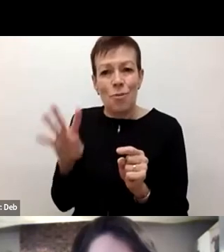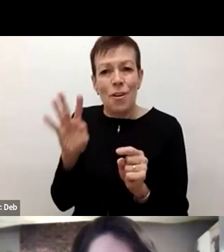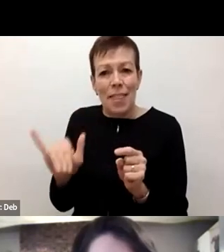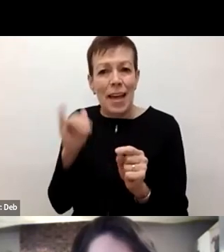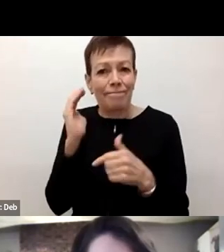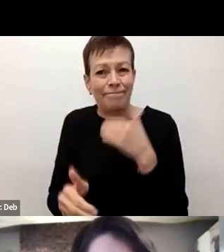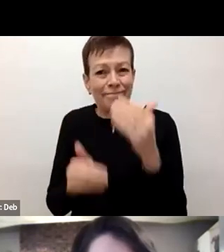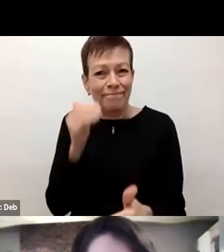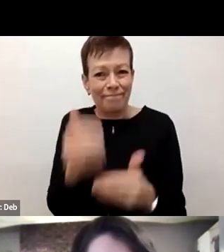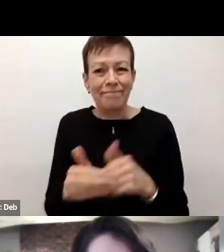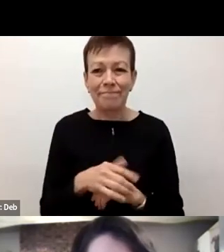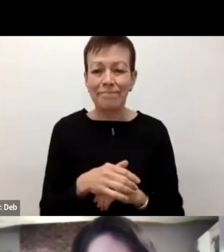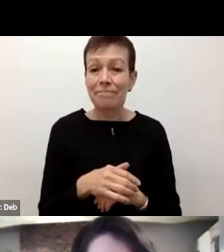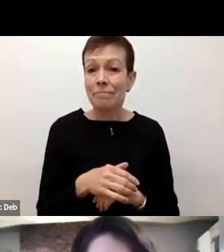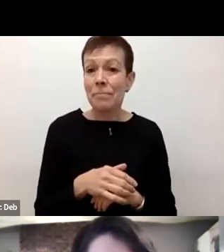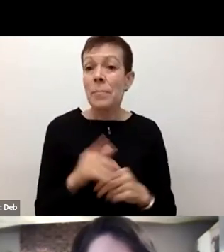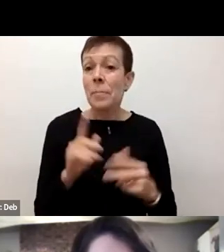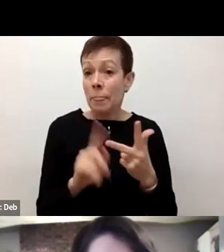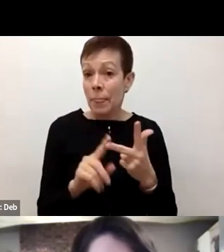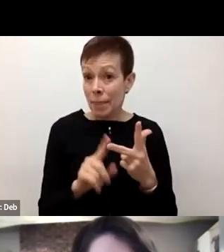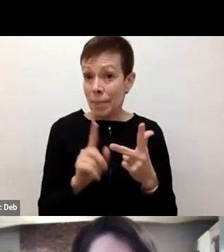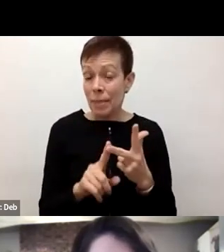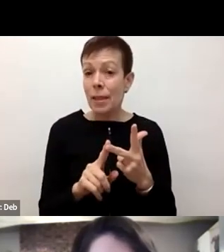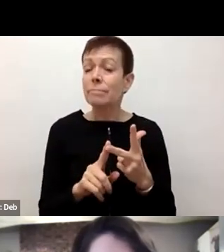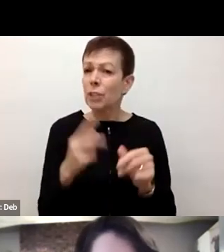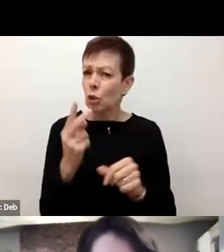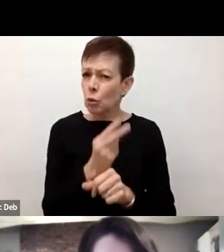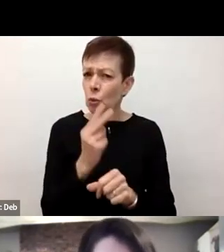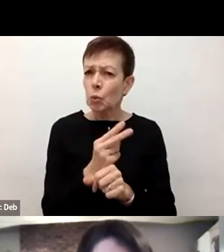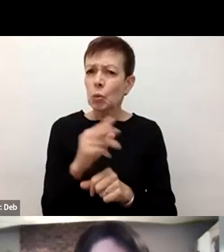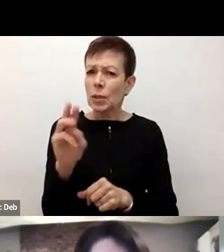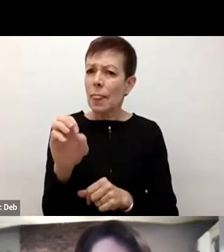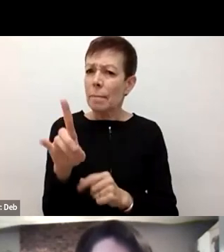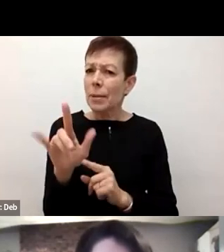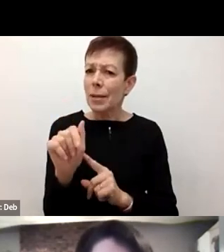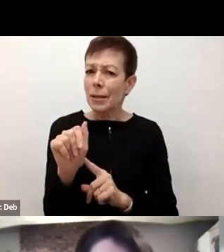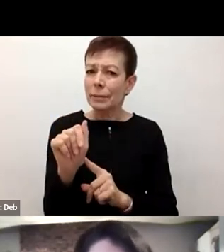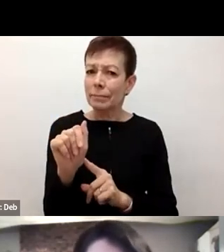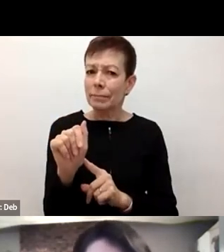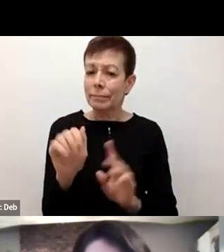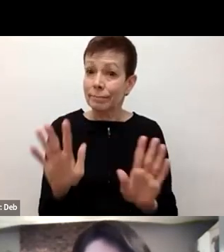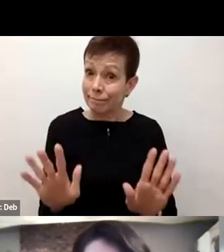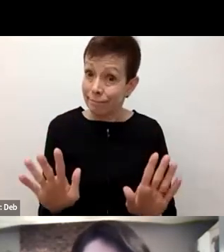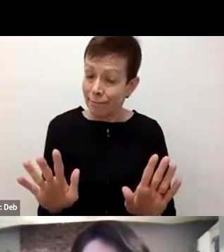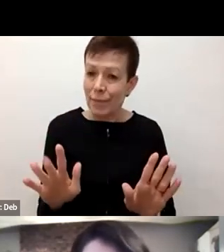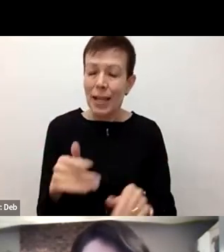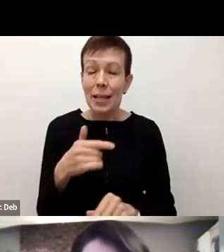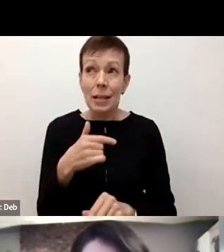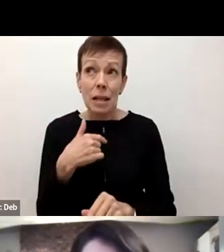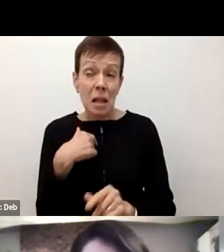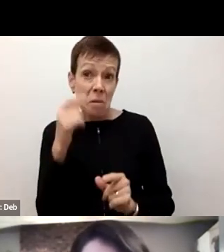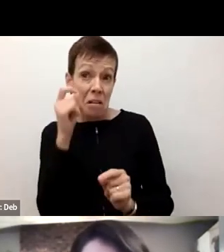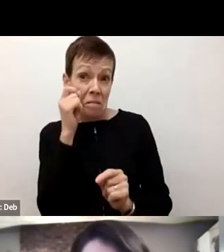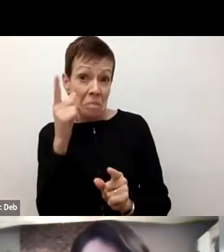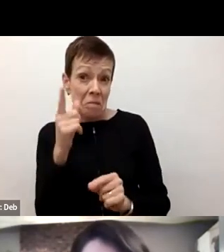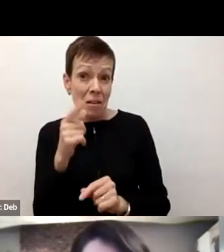also building on the media, I want to just mention that to the media. And I shouldn't say that I'm surprised, but I might say that